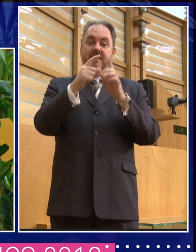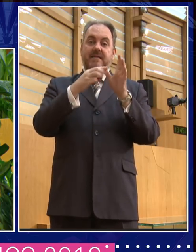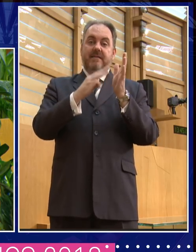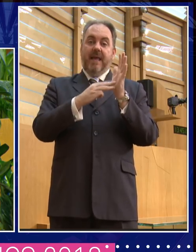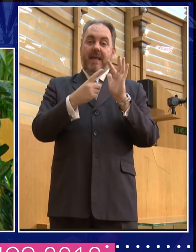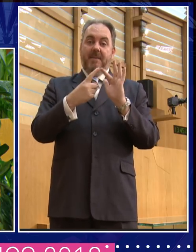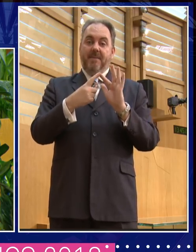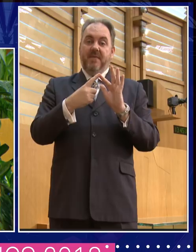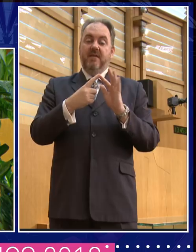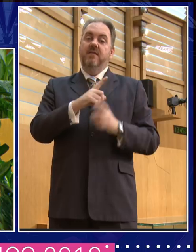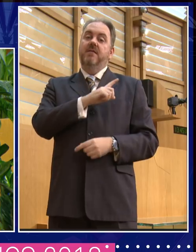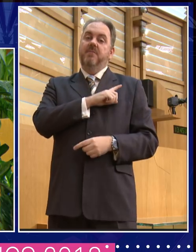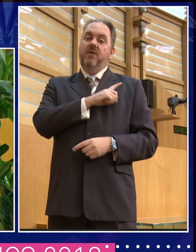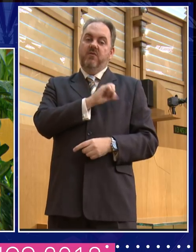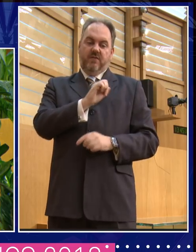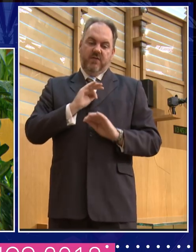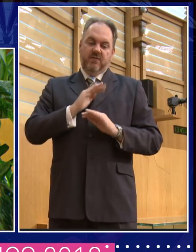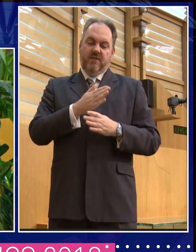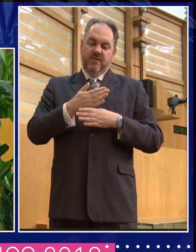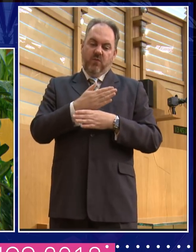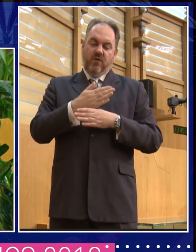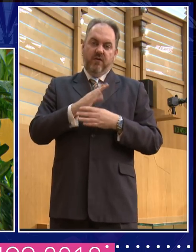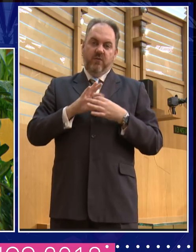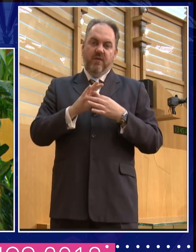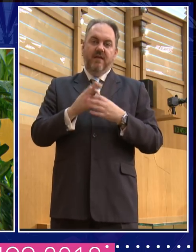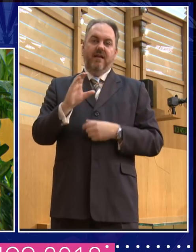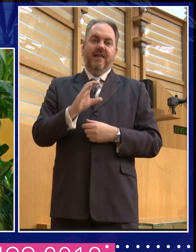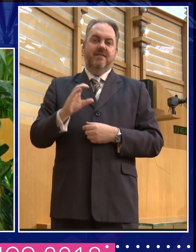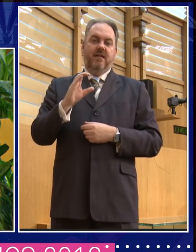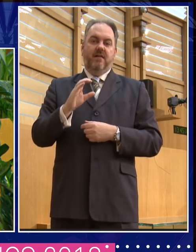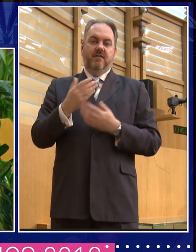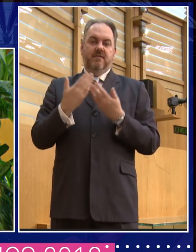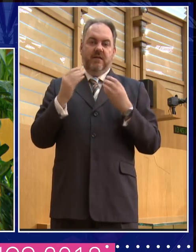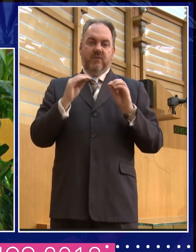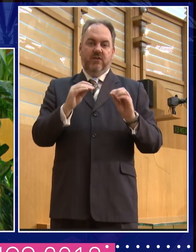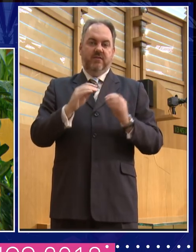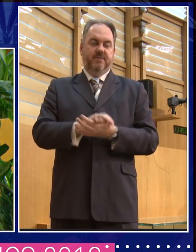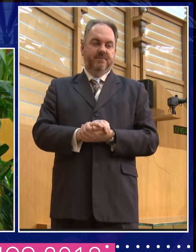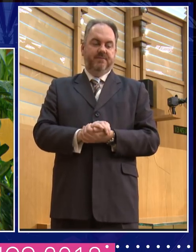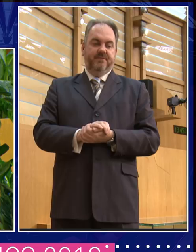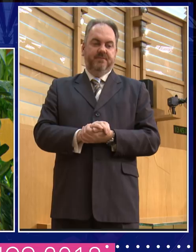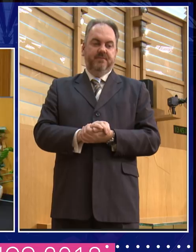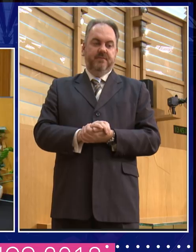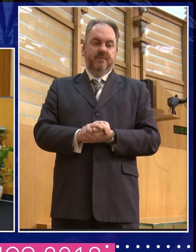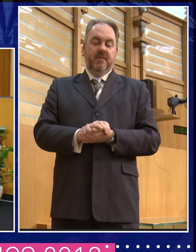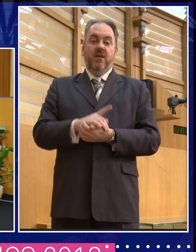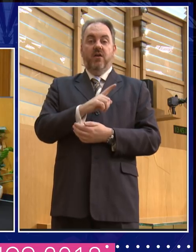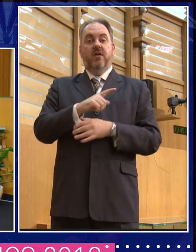were for services to classical scholarship. She lives in Cambridge with her husband Robin Sinclair Cormack, a fellow classicist and art